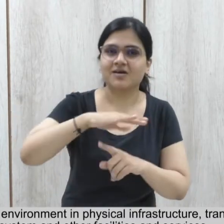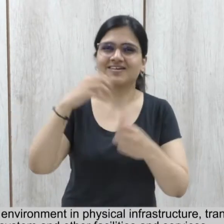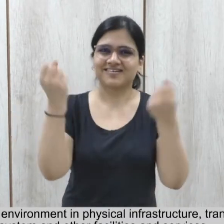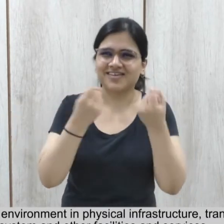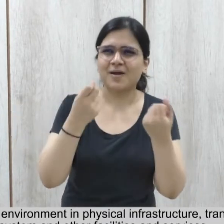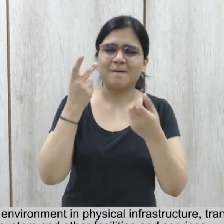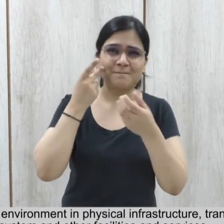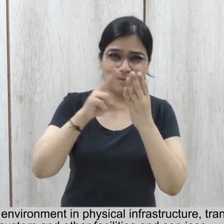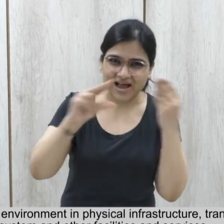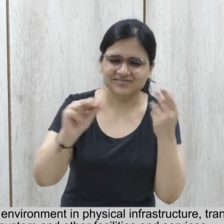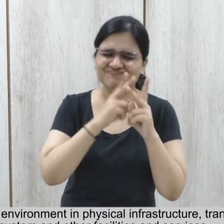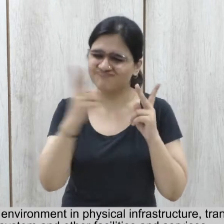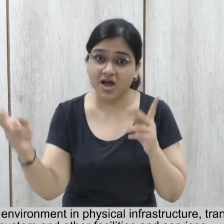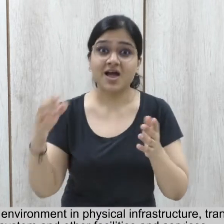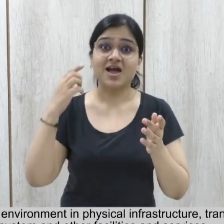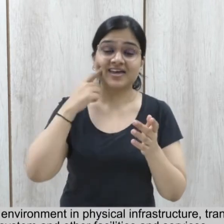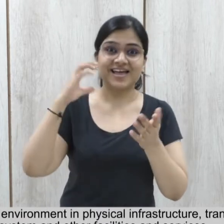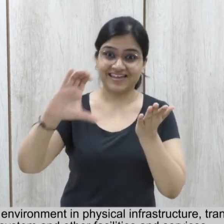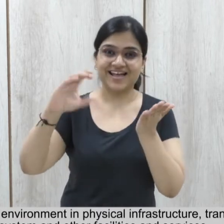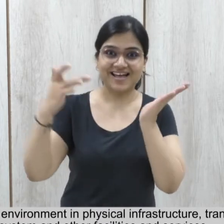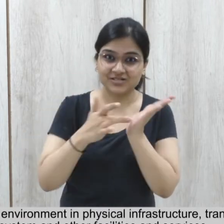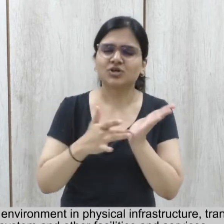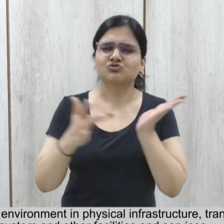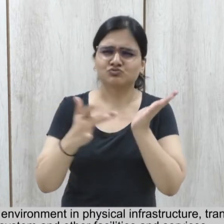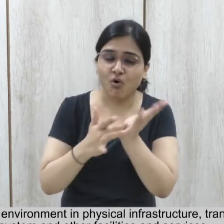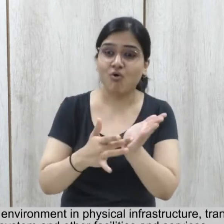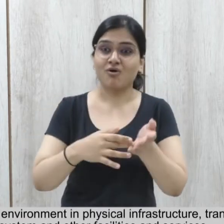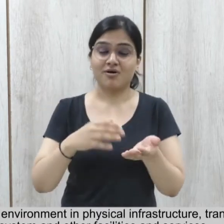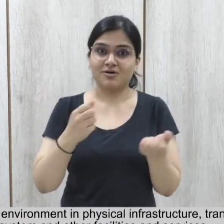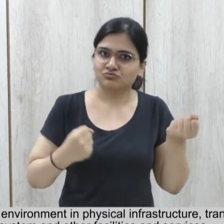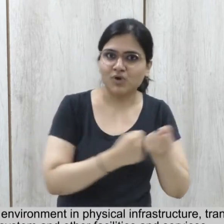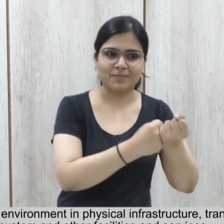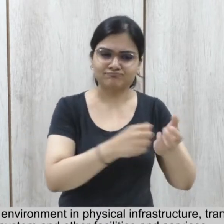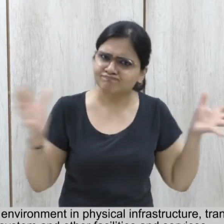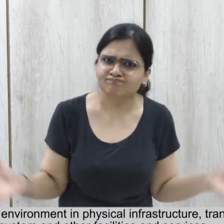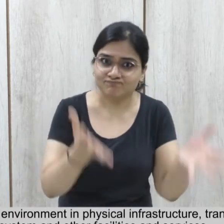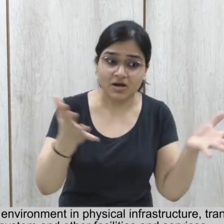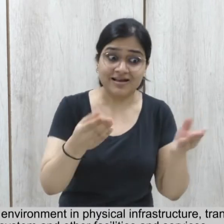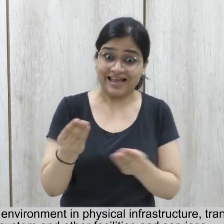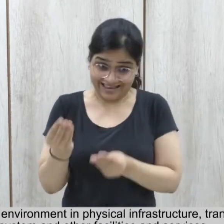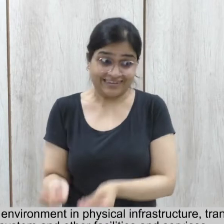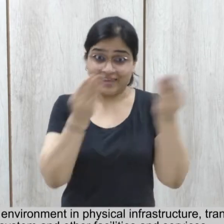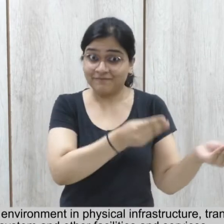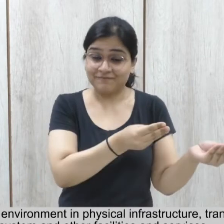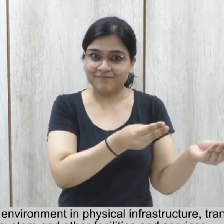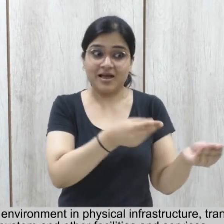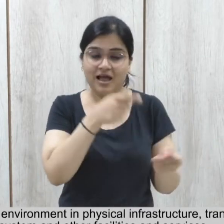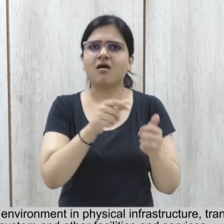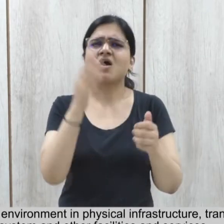infrastructure Transportation ICT ecosystem And other facilities and